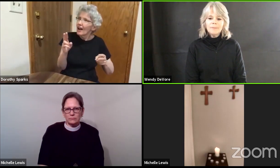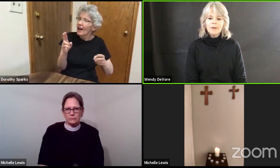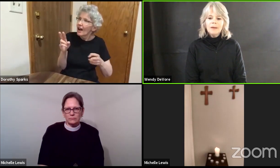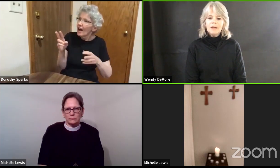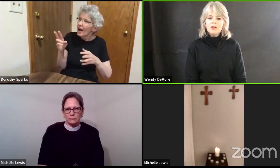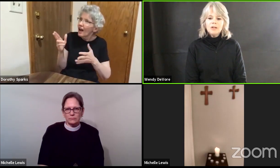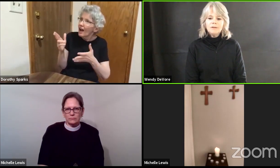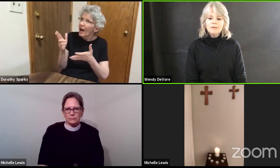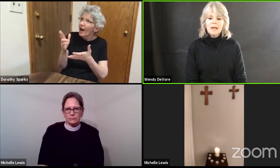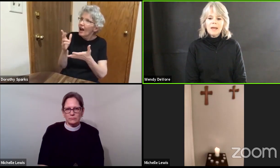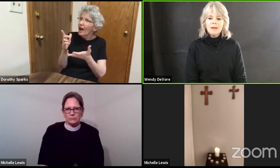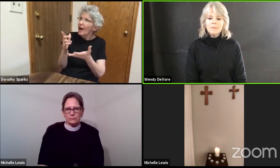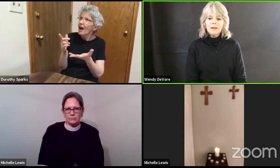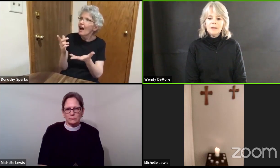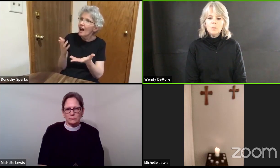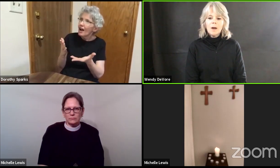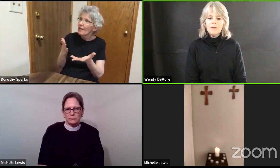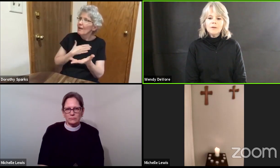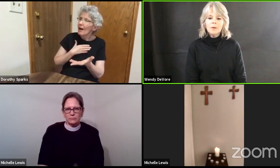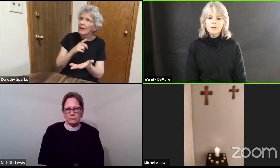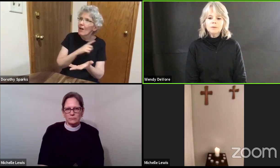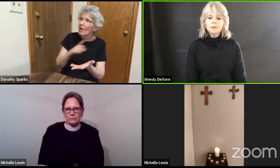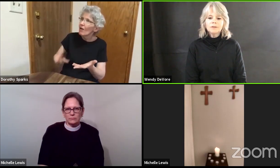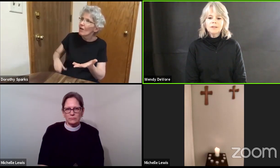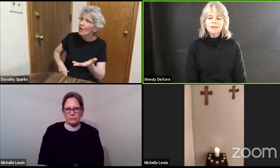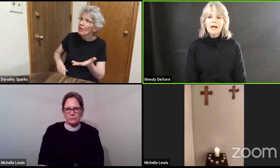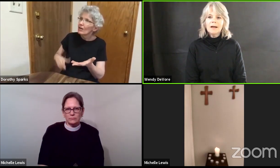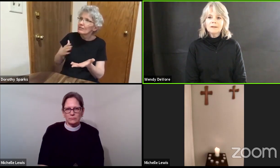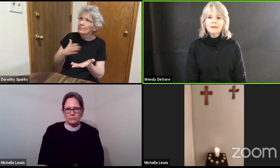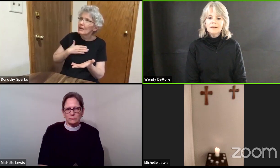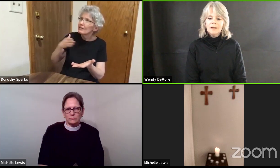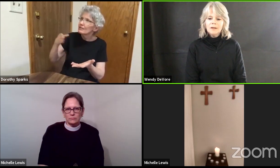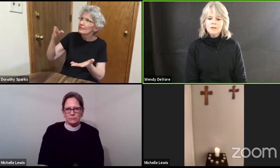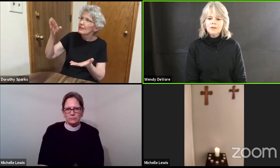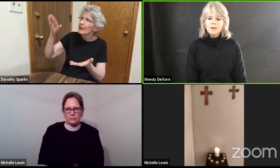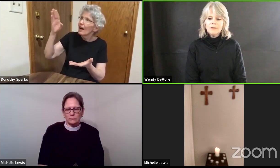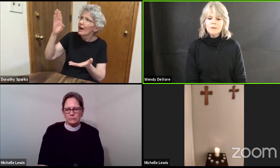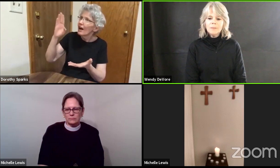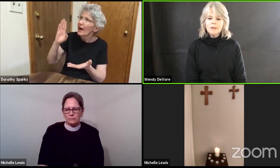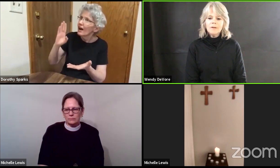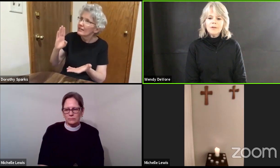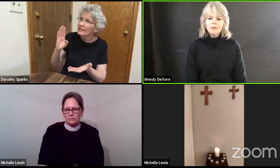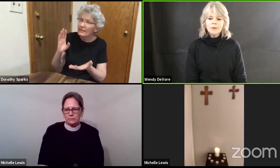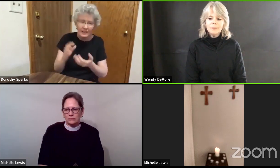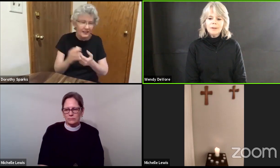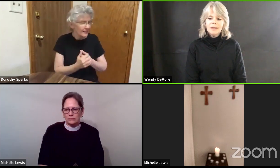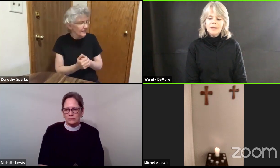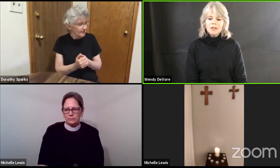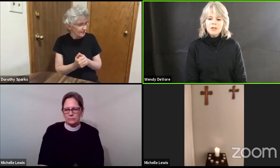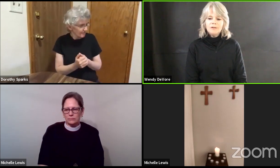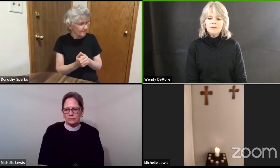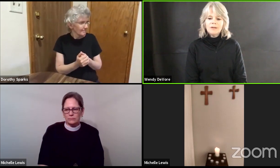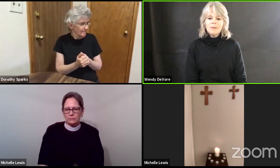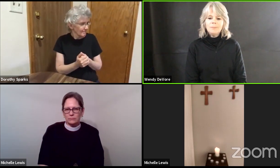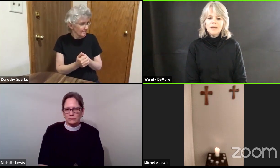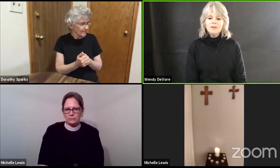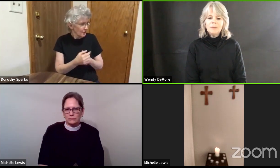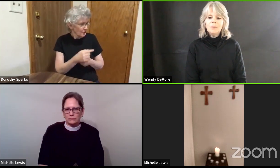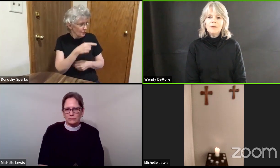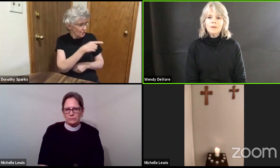Jesus came in while the doors were still locked and stood in the middle of the group Jesus said peace be with